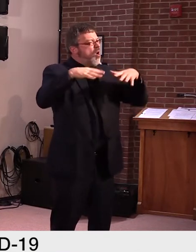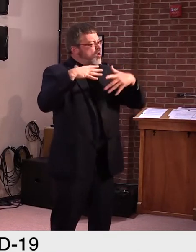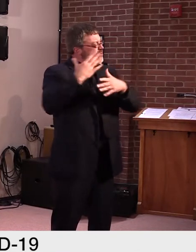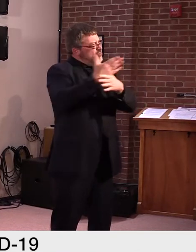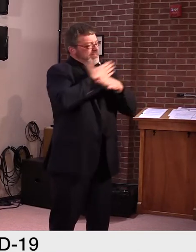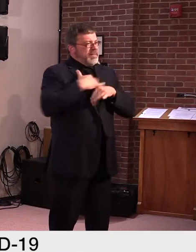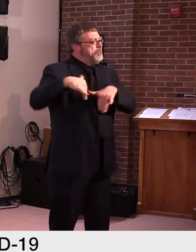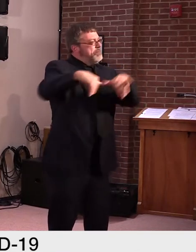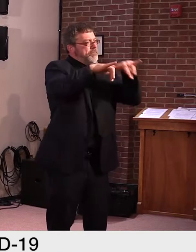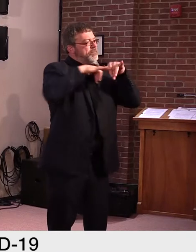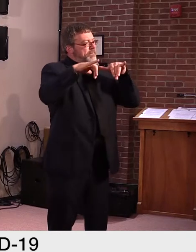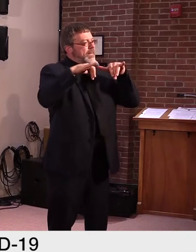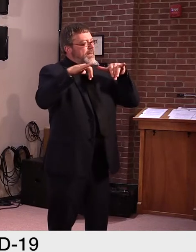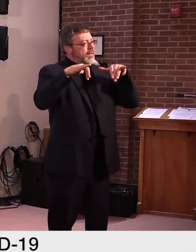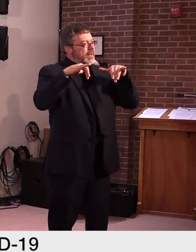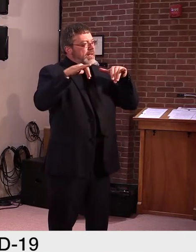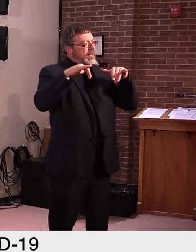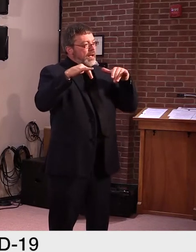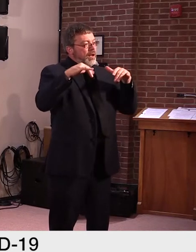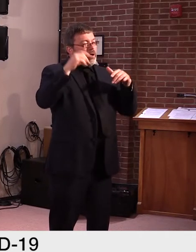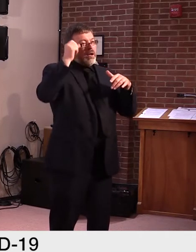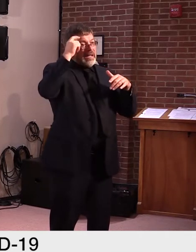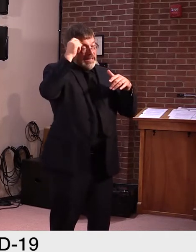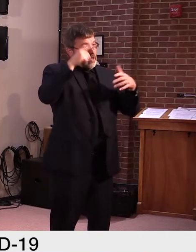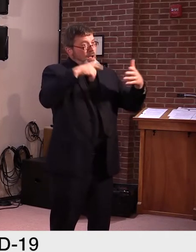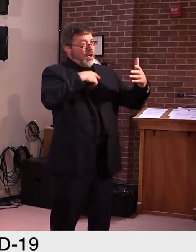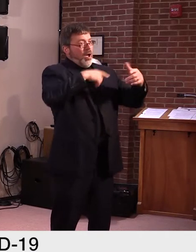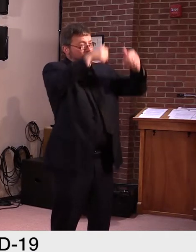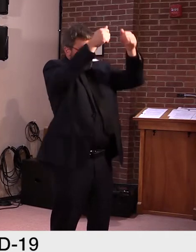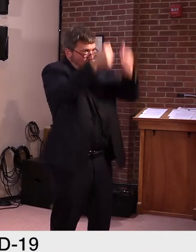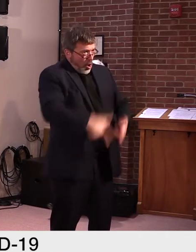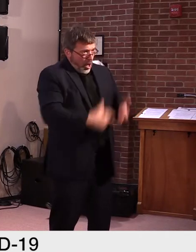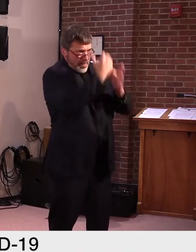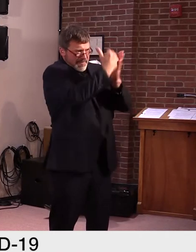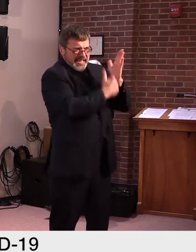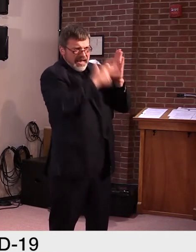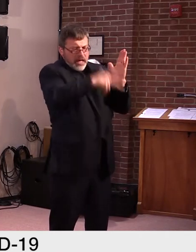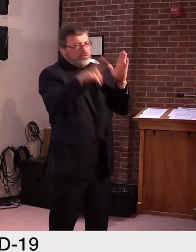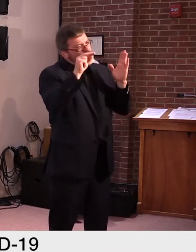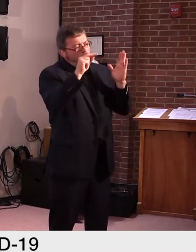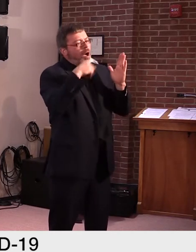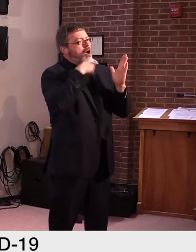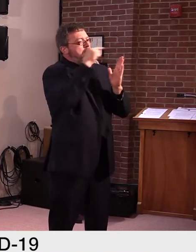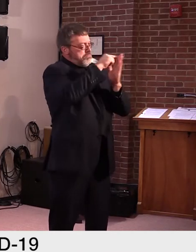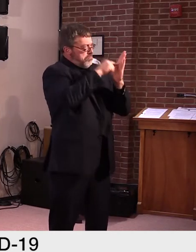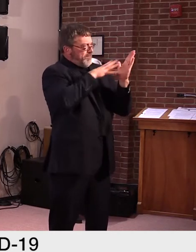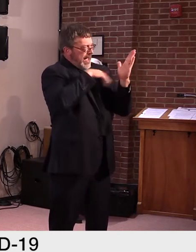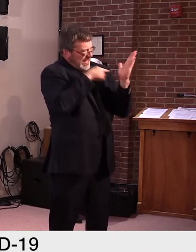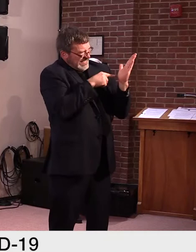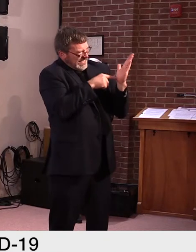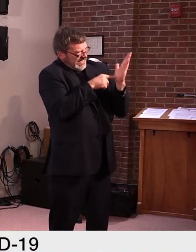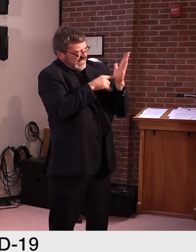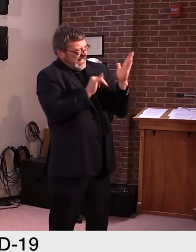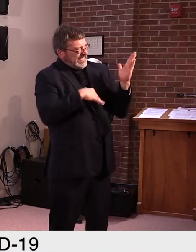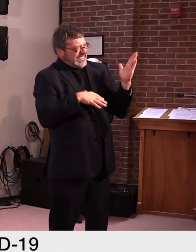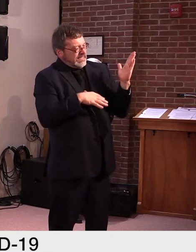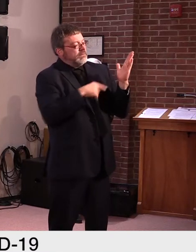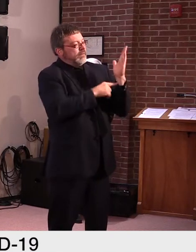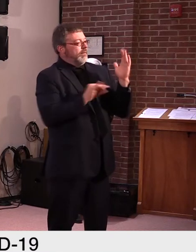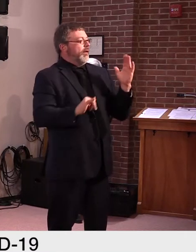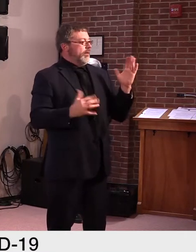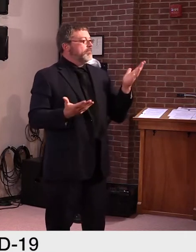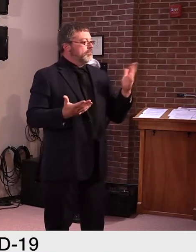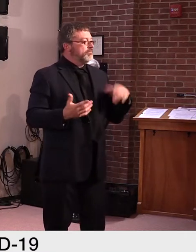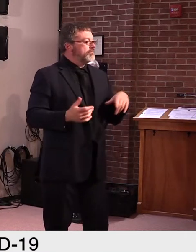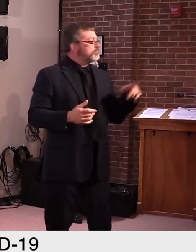problem. Sure. And some of those concerns, the constitutionality concerns and the possibility it sounds like of unelected officials to create law in the state.